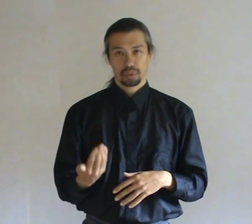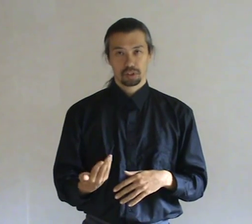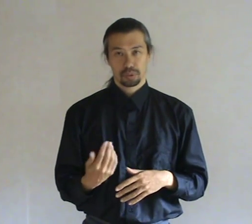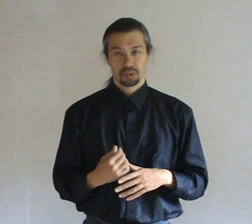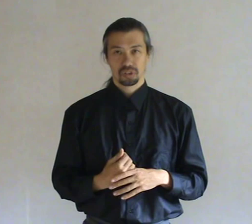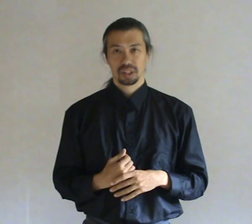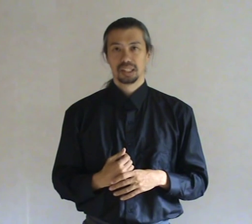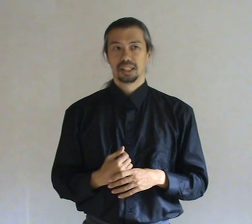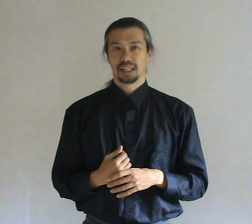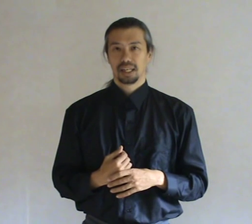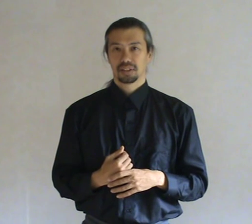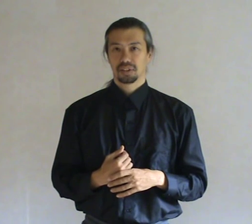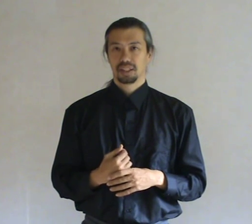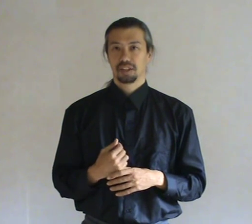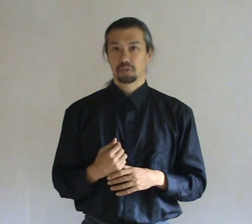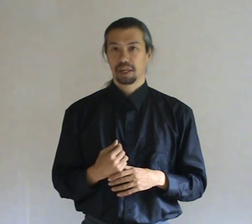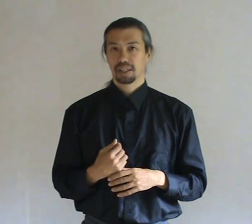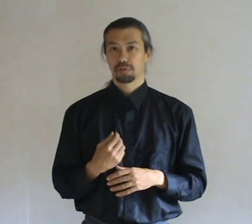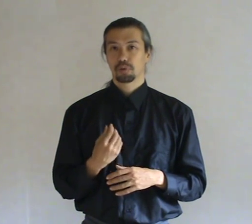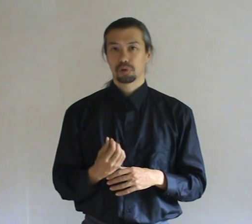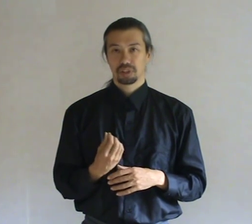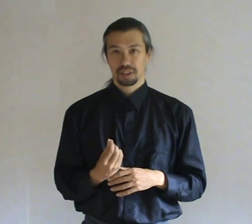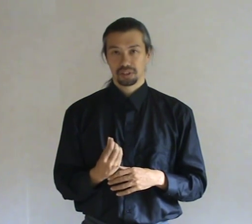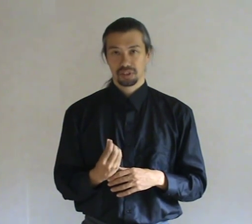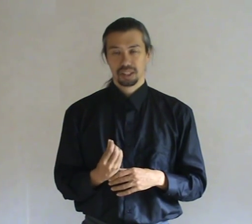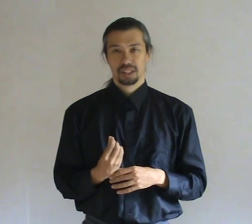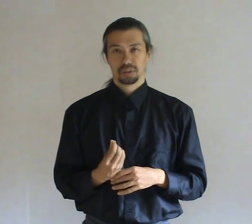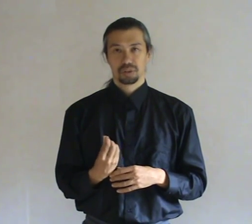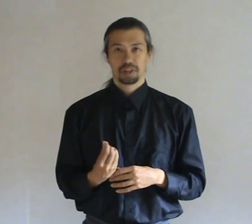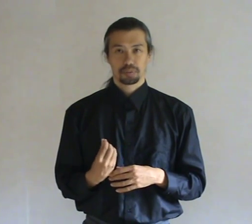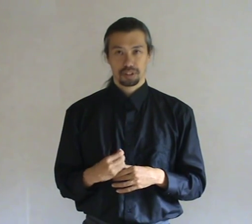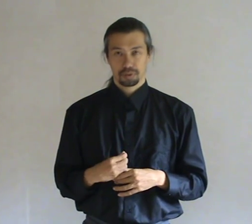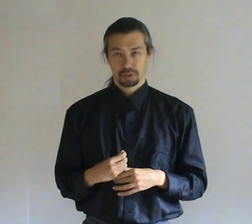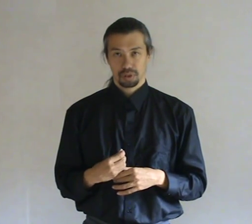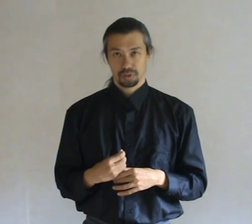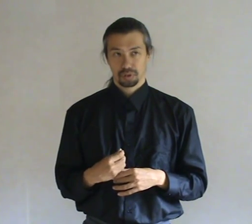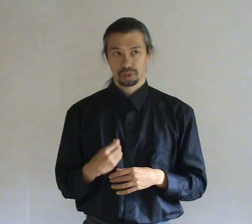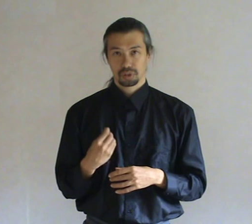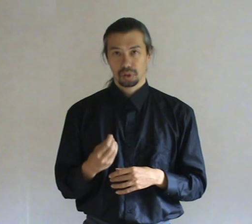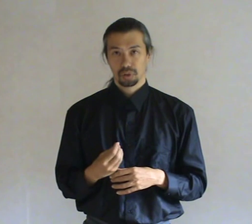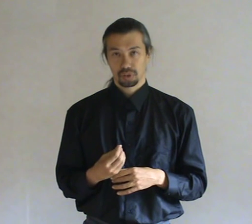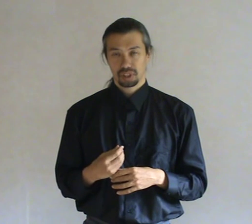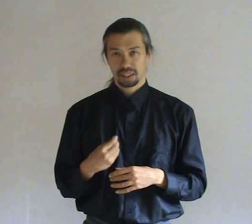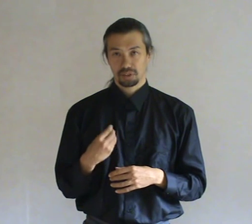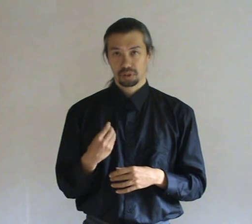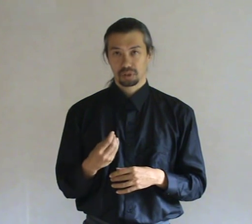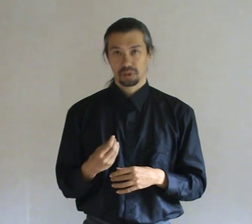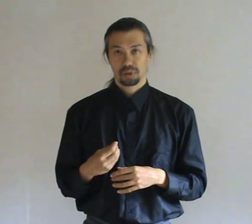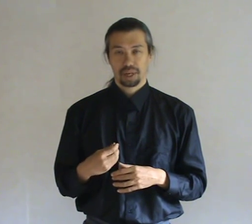weak spots. And this way. They are forcing us. To develop self-control. To control. control your sadness. To control your